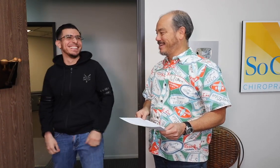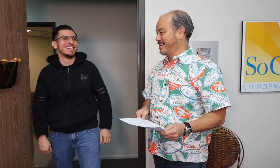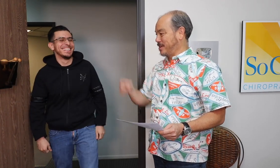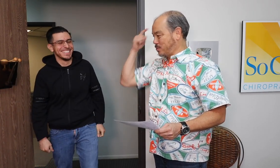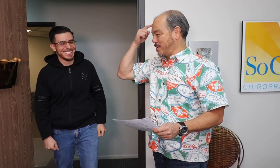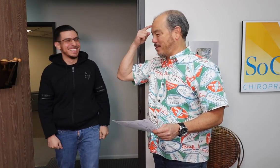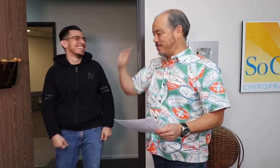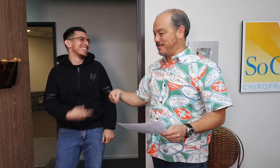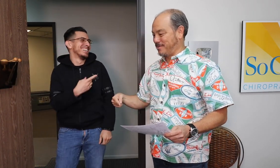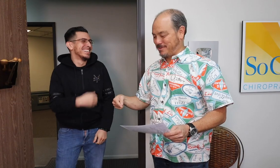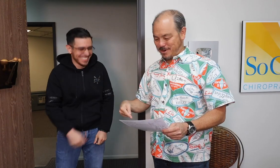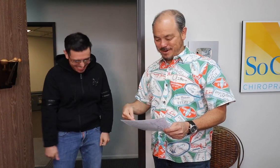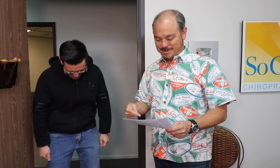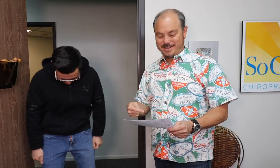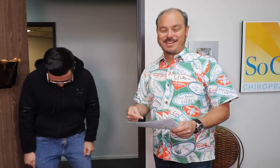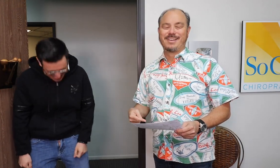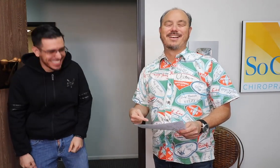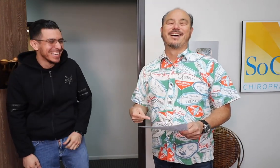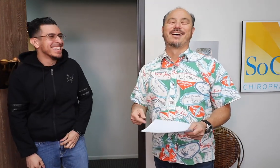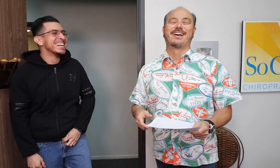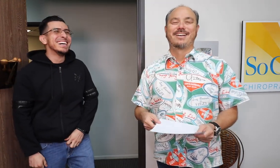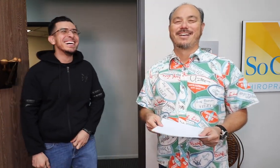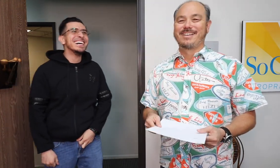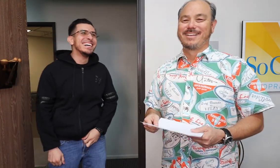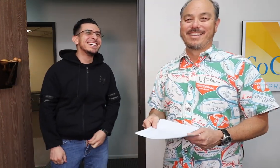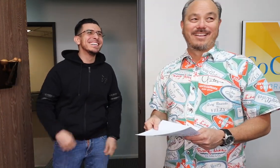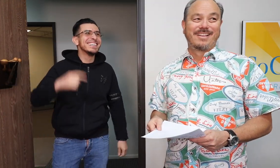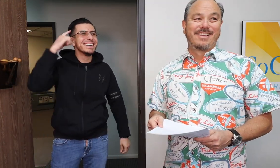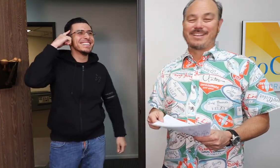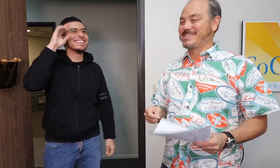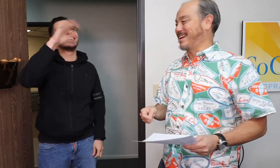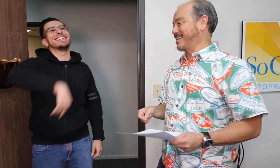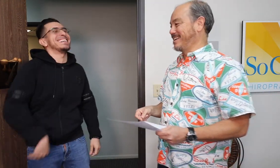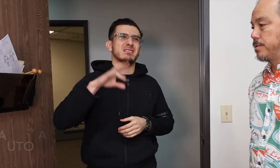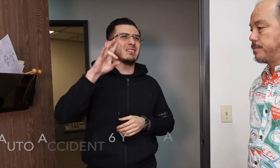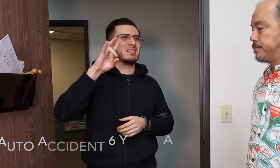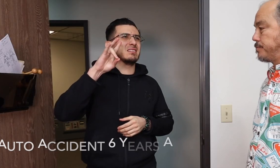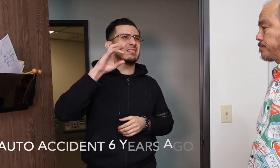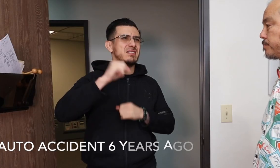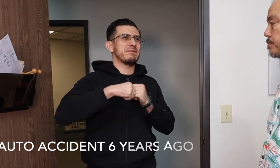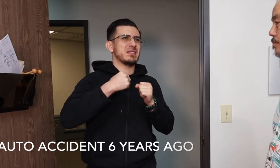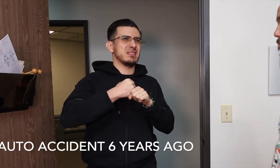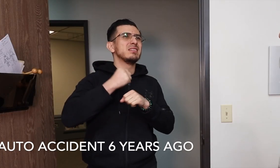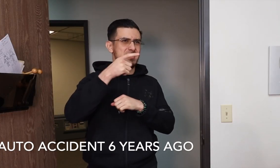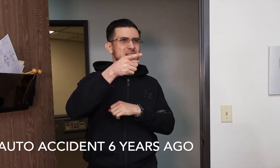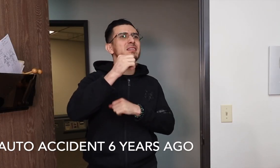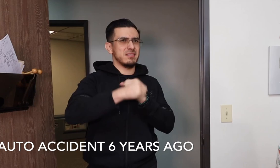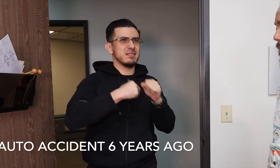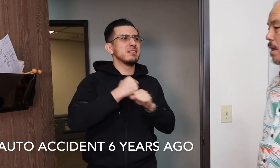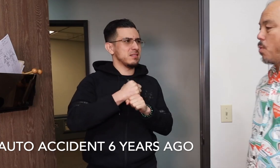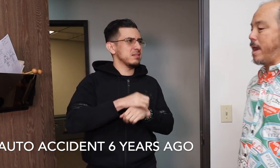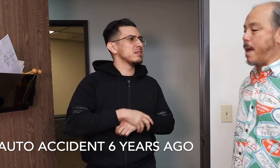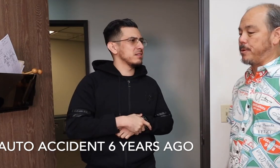This one or? Sorry. This head or this head? Exactly. Six, years. Yeah. What happened?